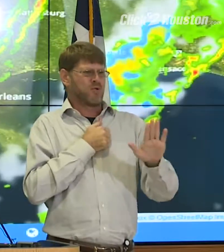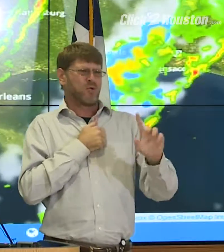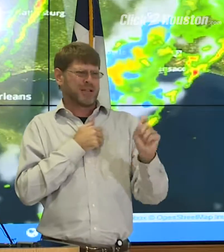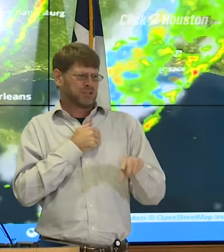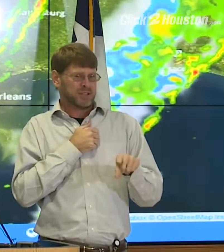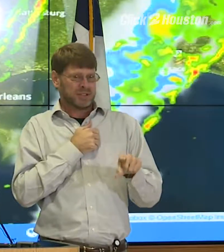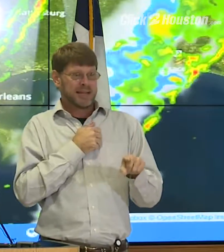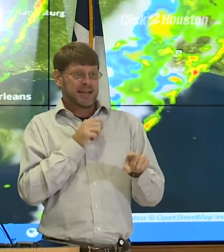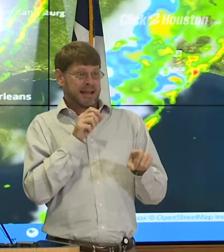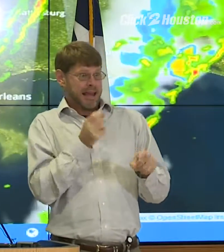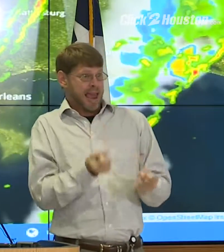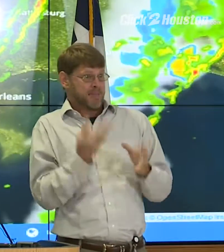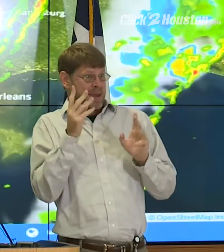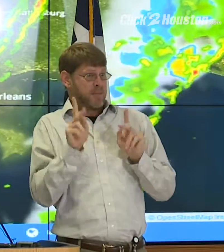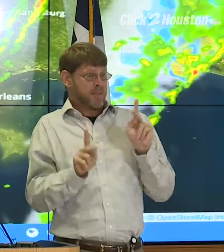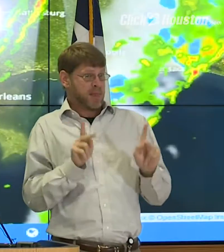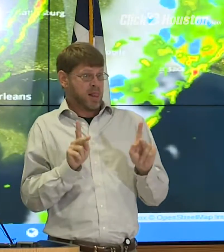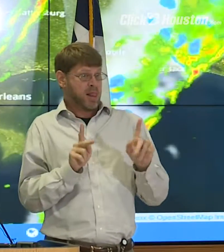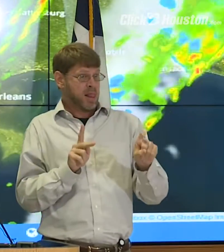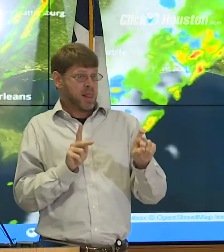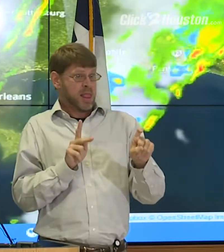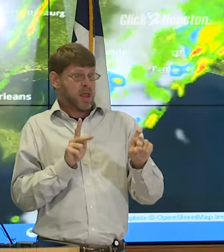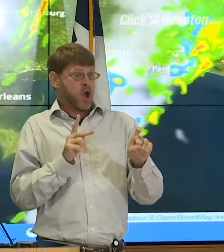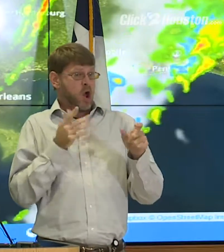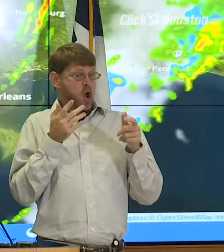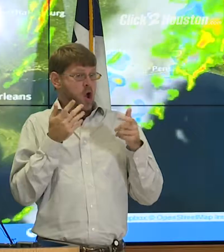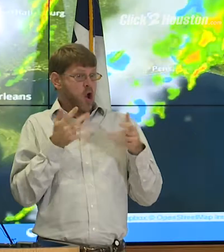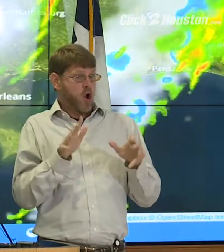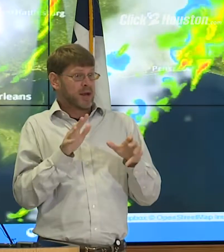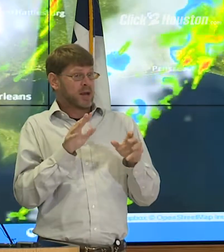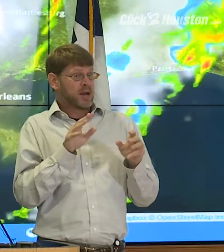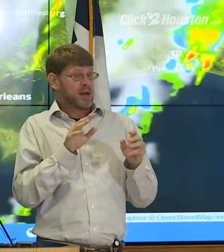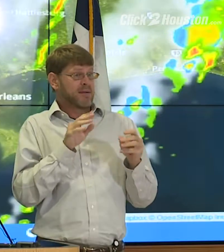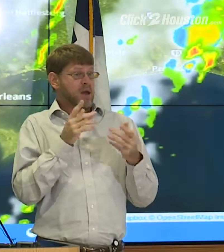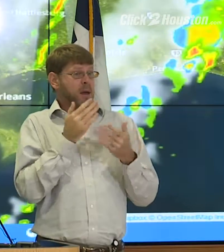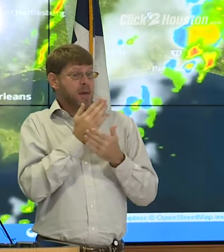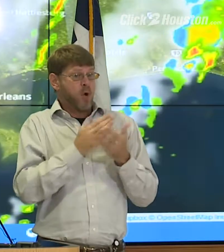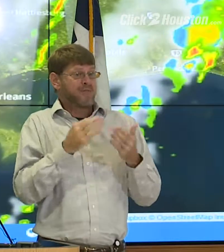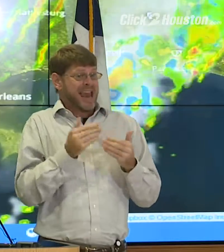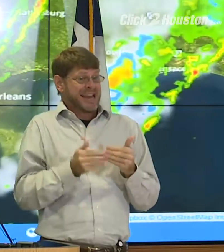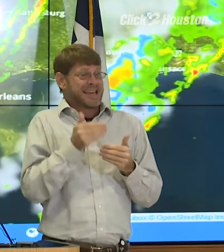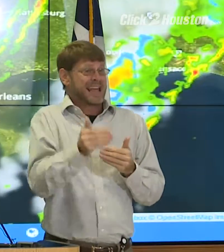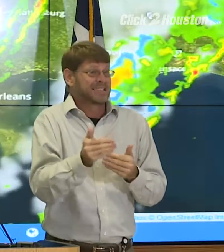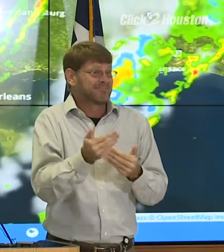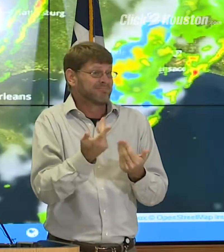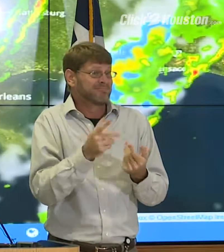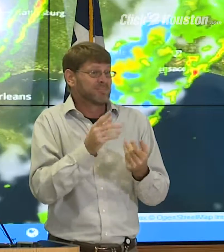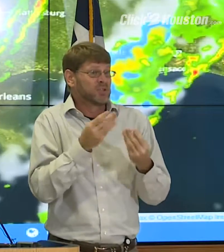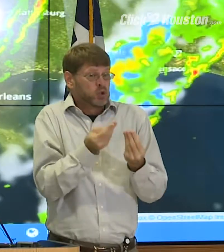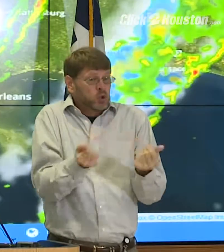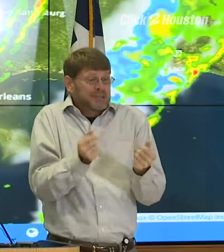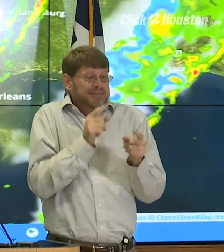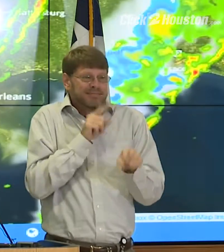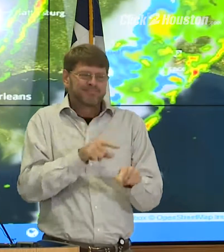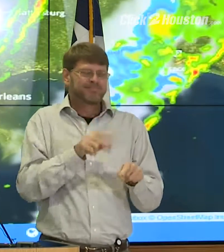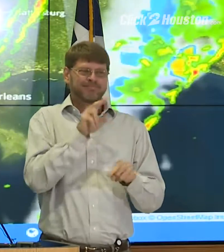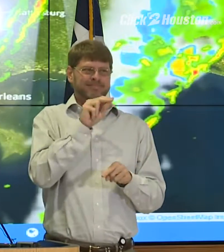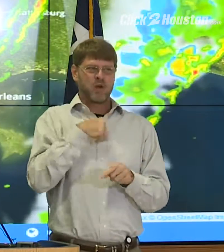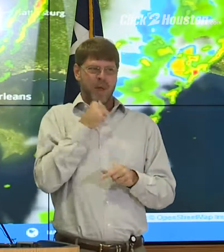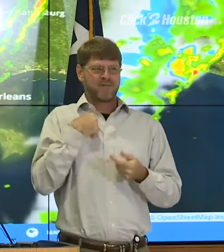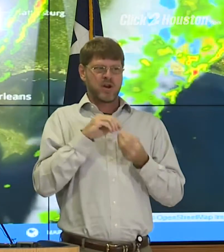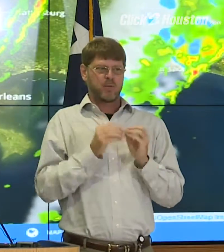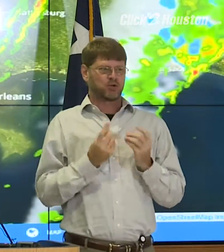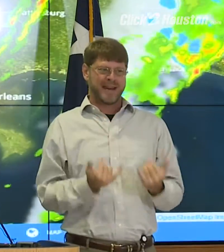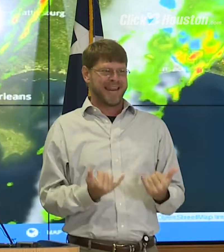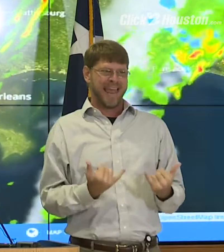question, sir, was how many people are into those next step solutions? I do not have this morning's